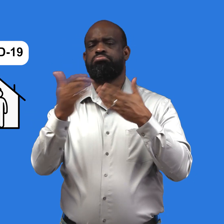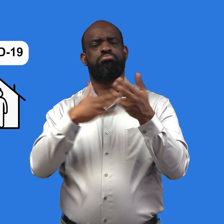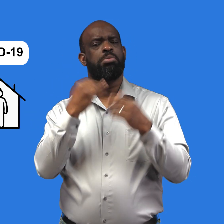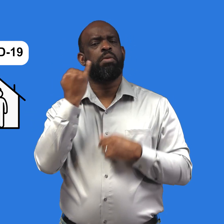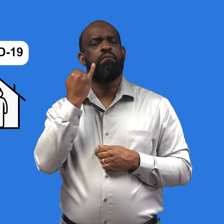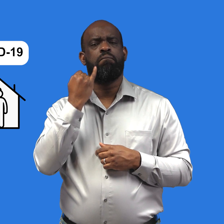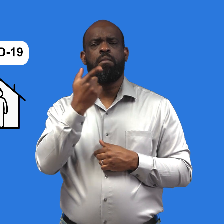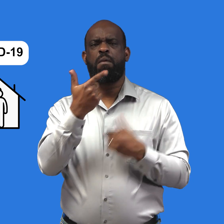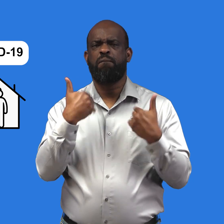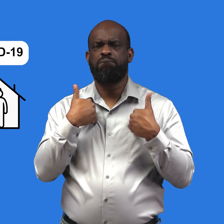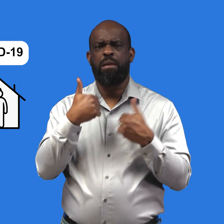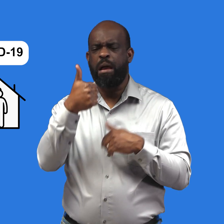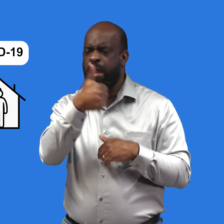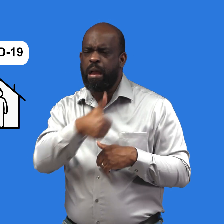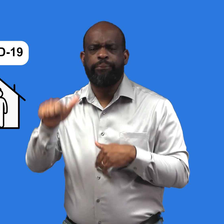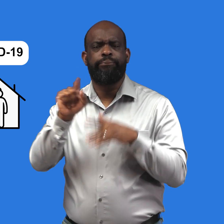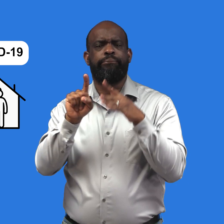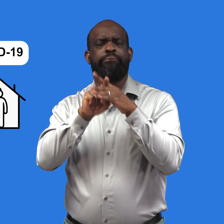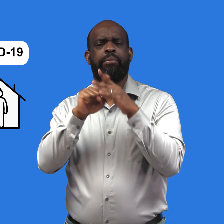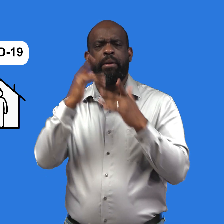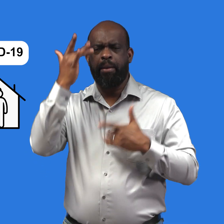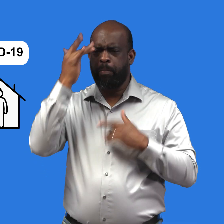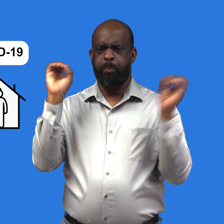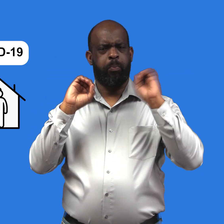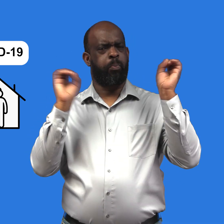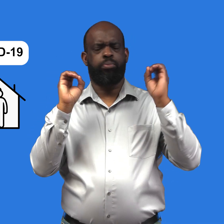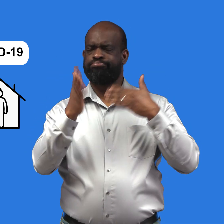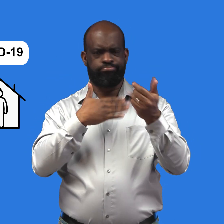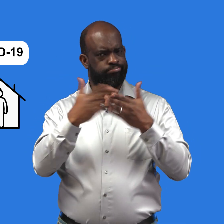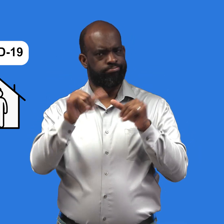for at least five days, even if you don't have any symptoms.